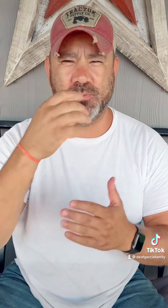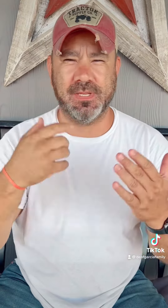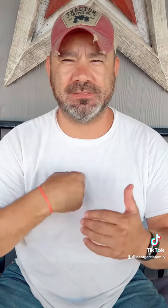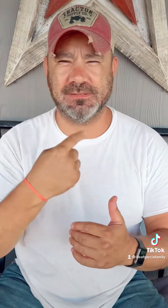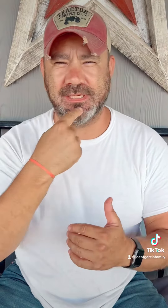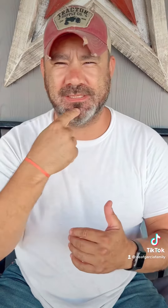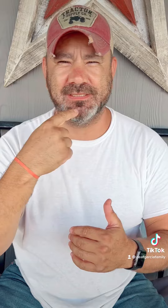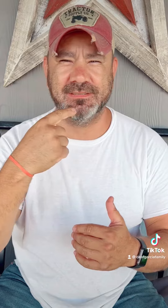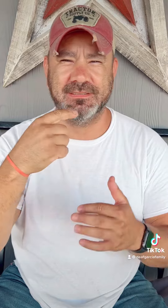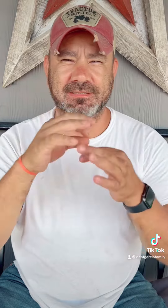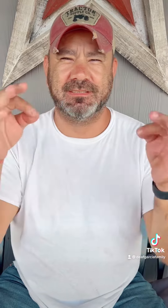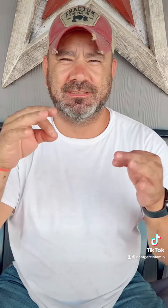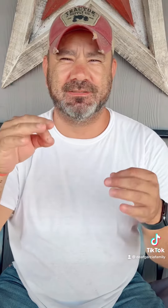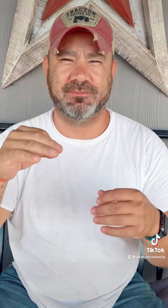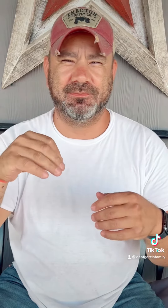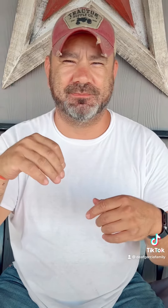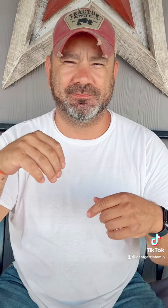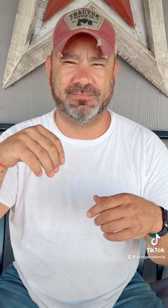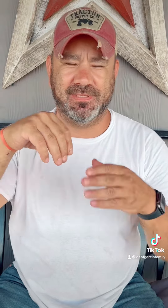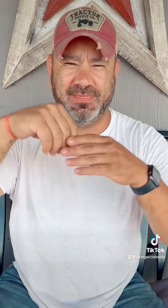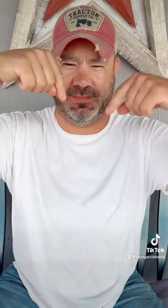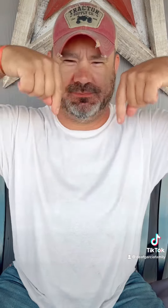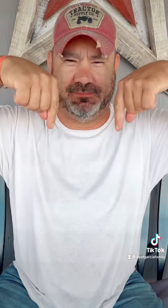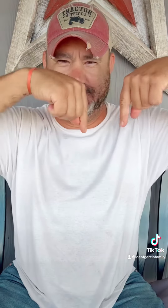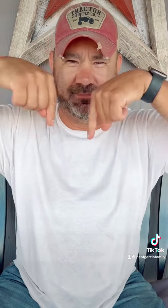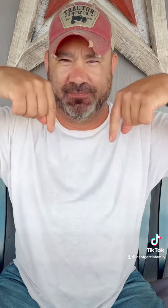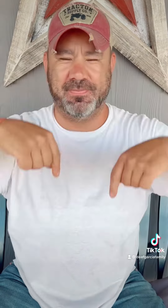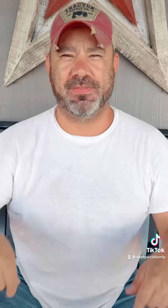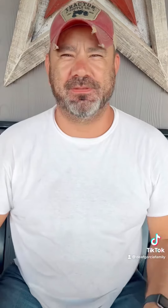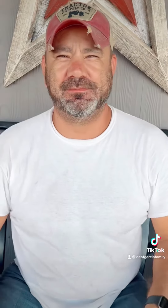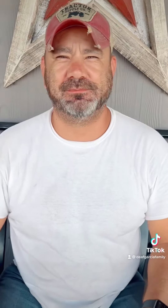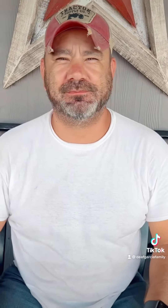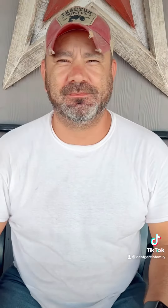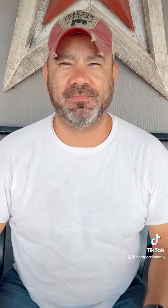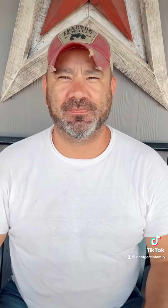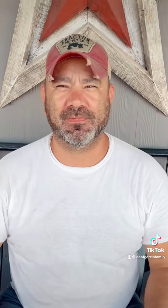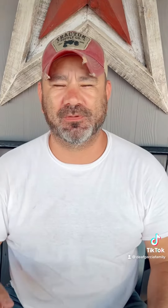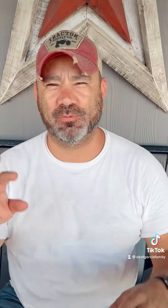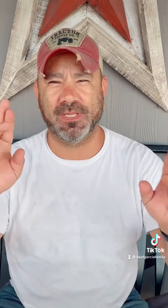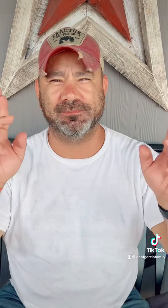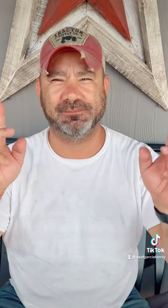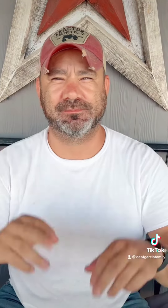So I want you to guess what I'm saying. Guess my sentence and leave a comment below. Ready?